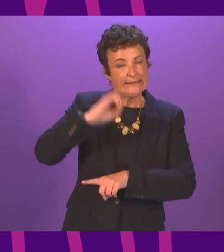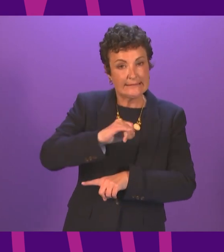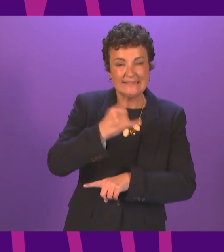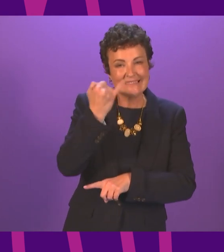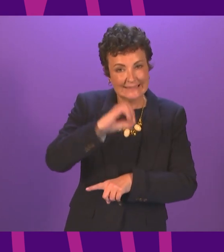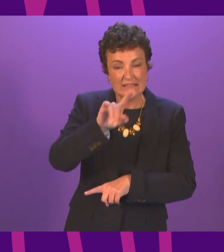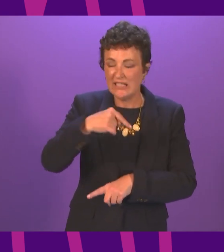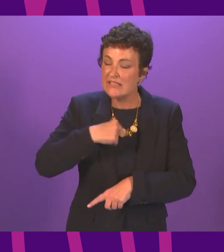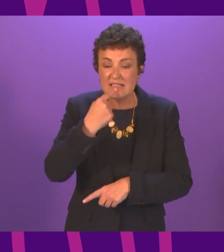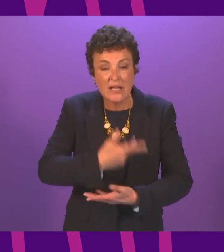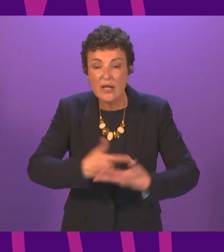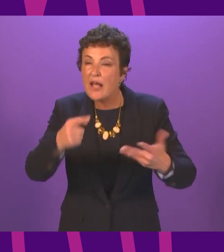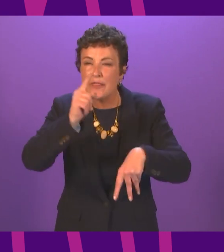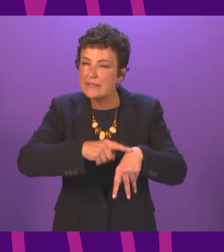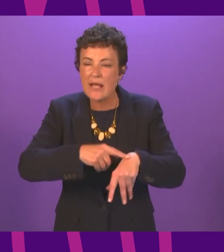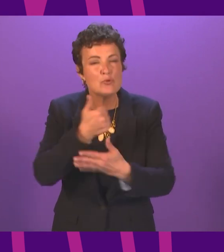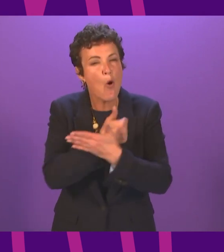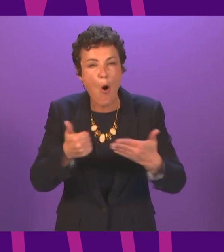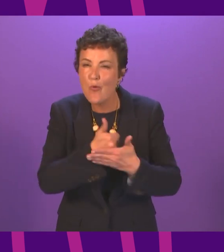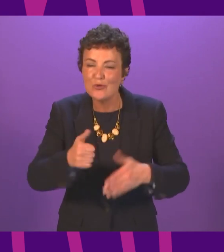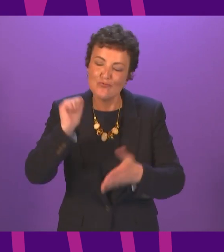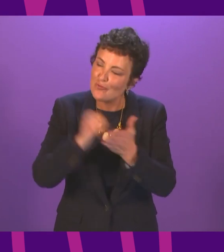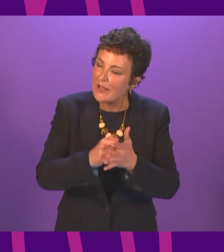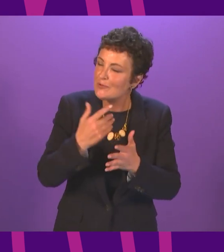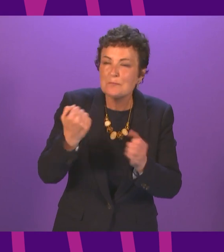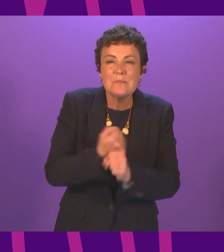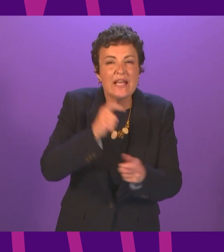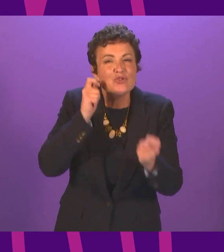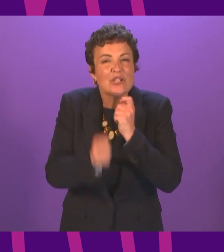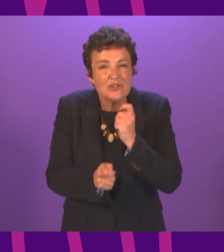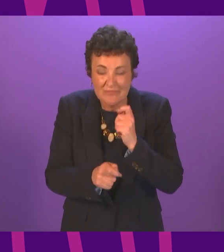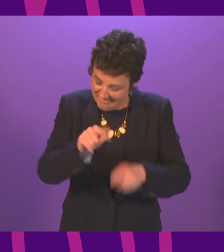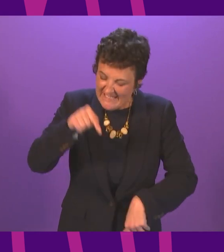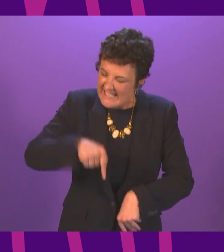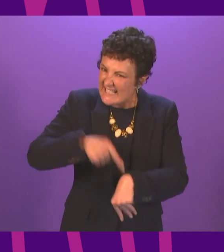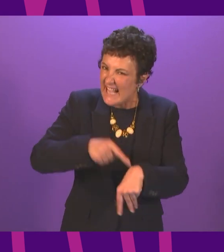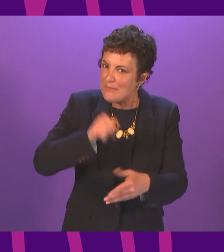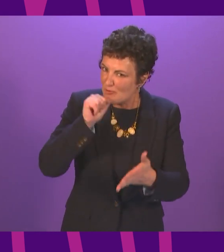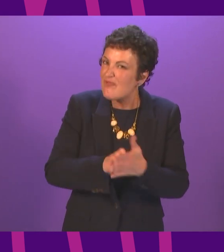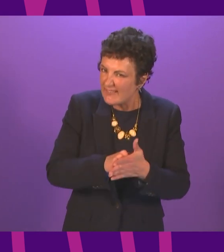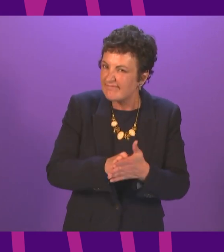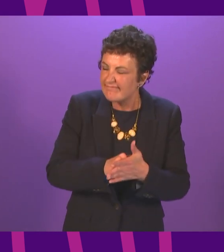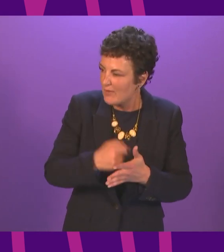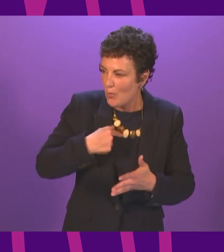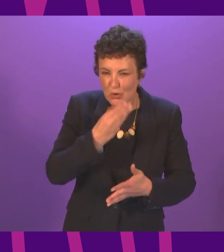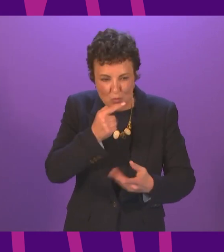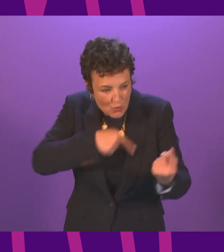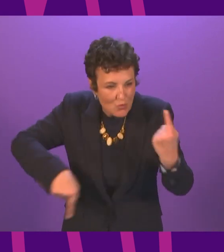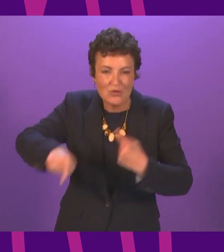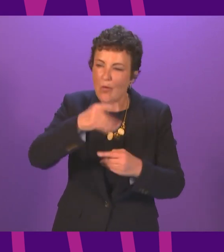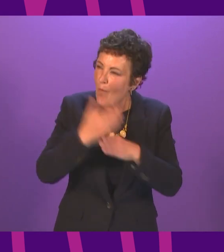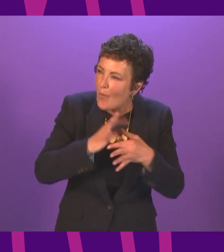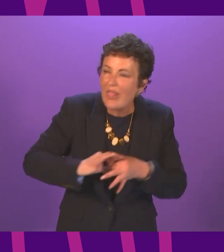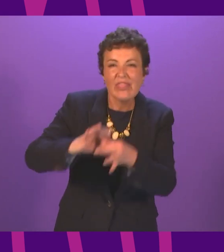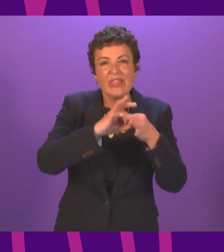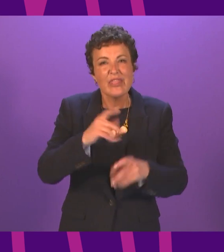challenge and make changes to economy with well-being at its core the time is right to broaden the sense of community which we have seen all over